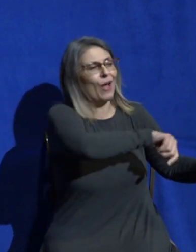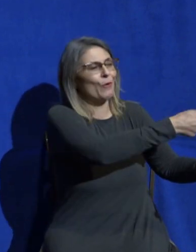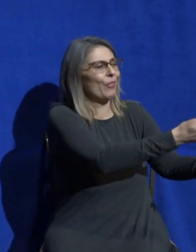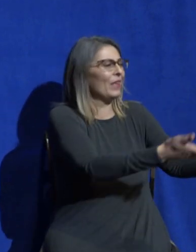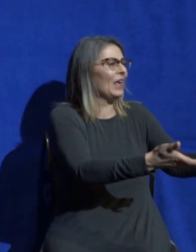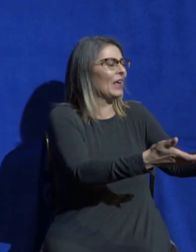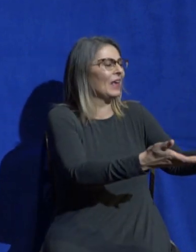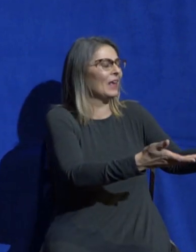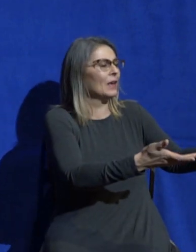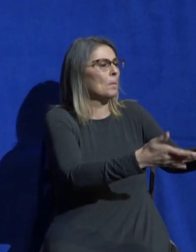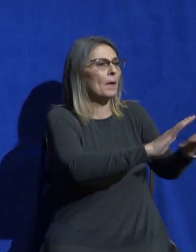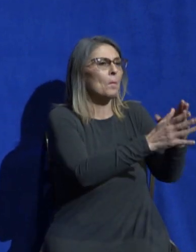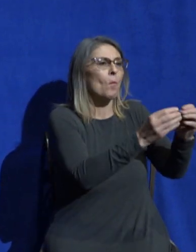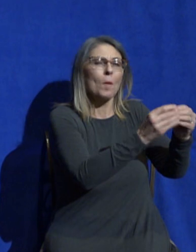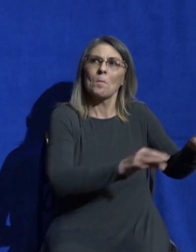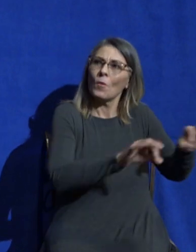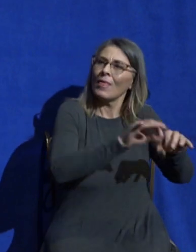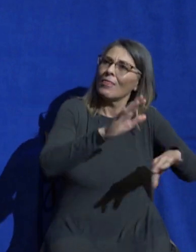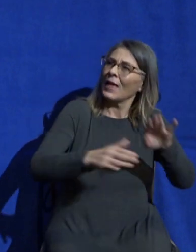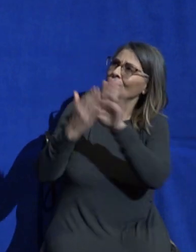you and enjoying intimacy with you